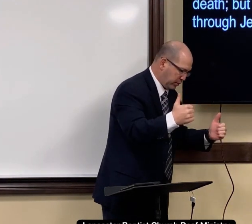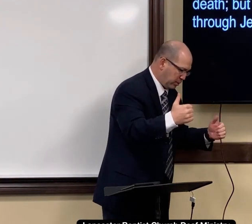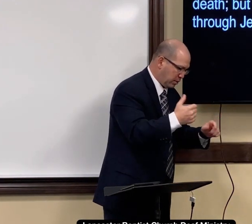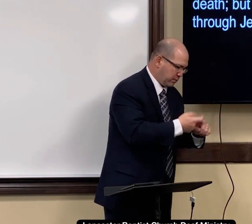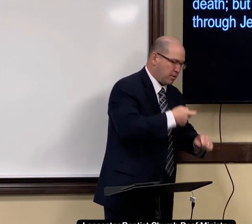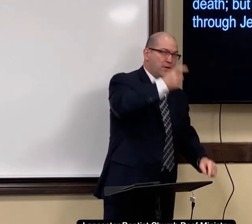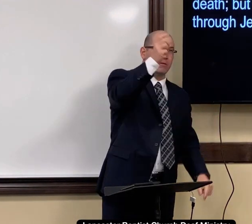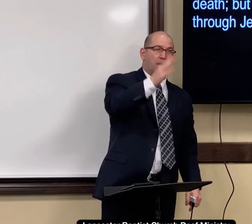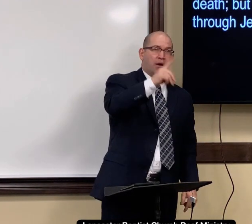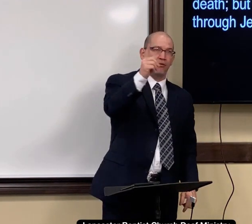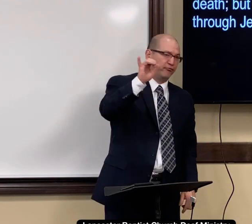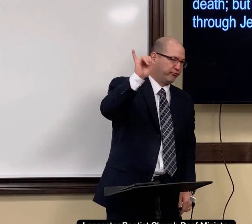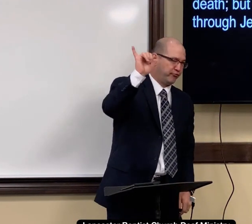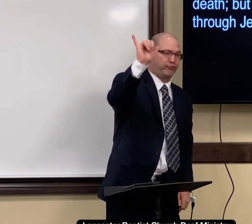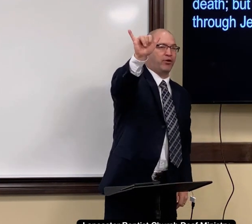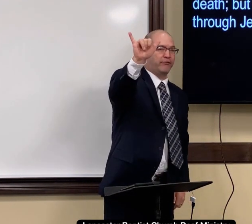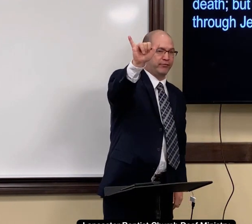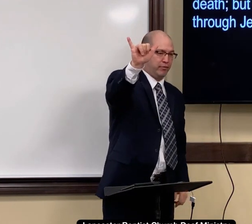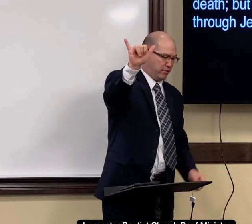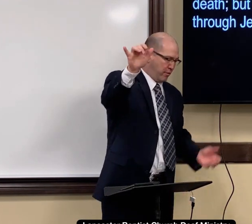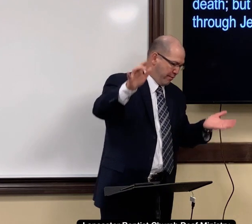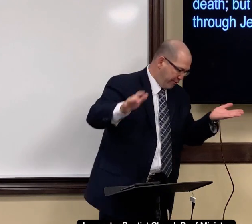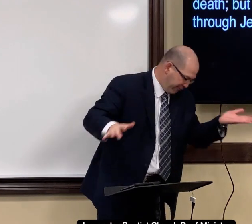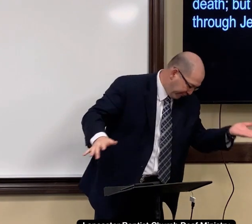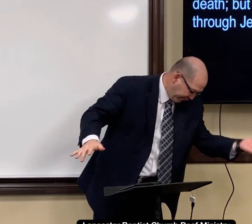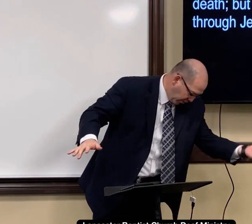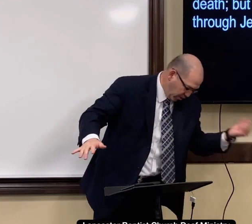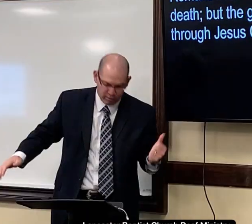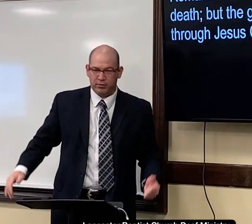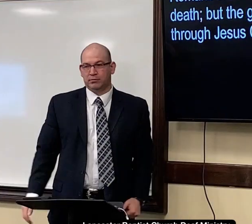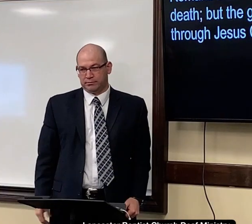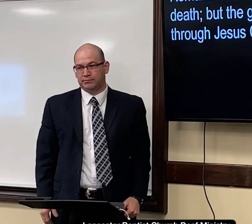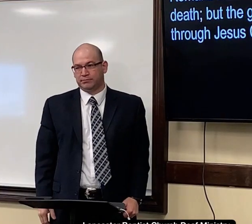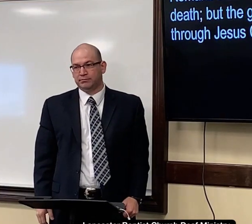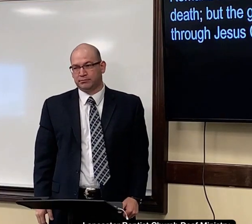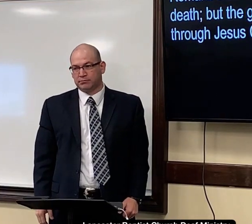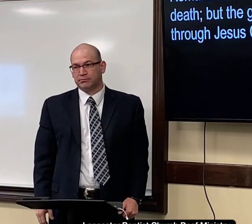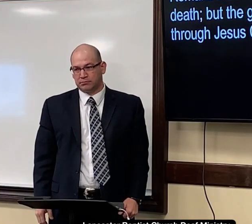When a person is separated from God forever. That is where they are.